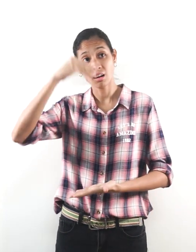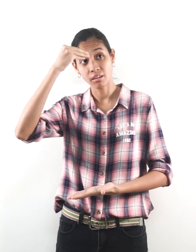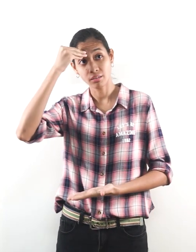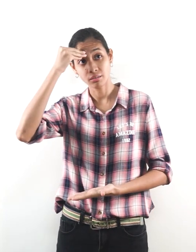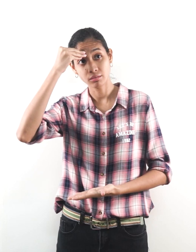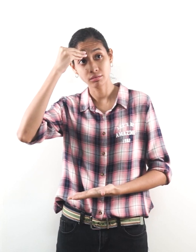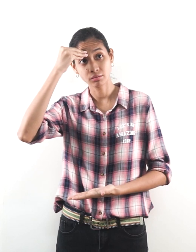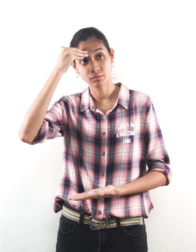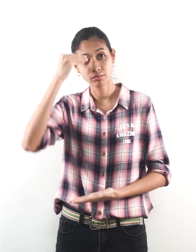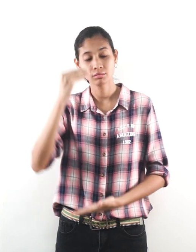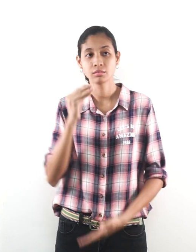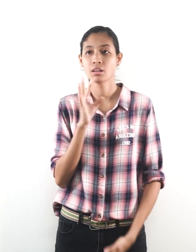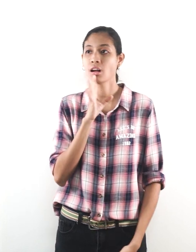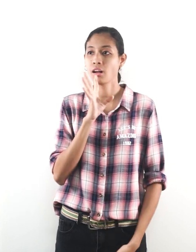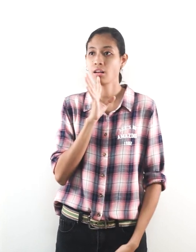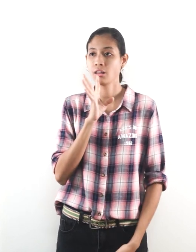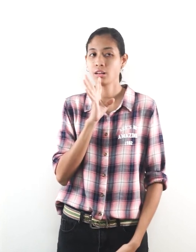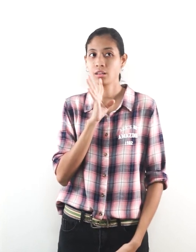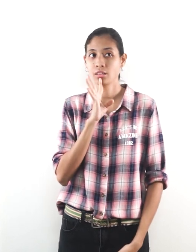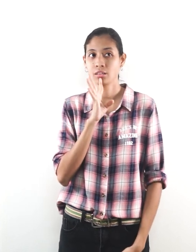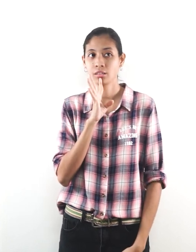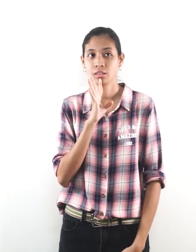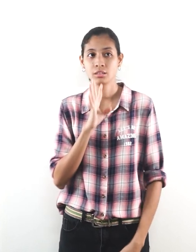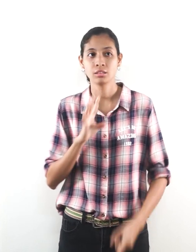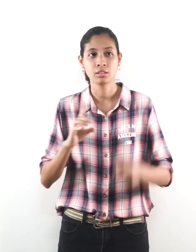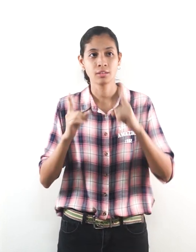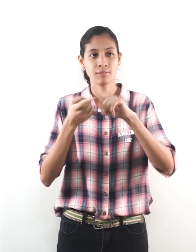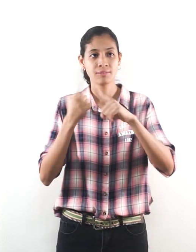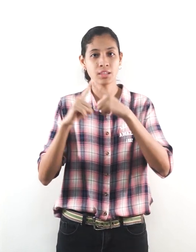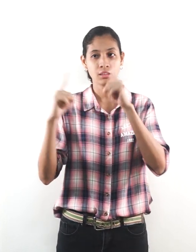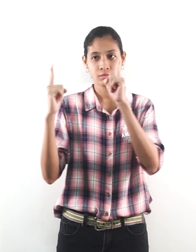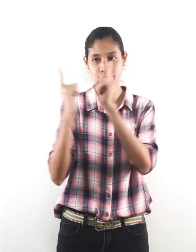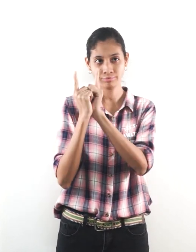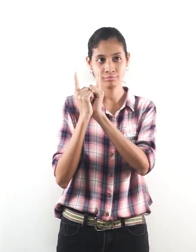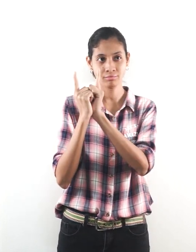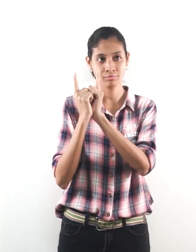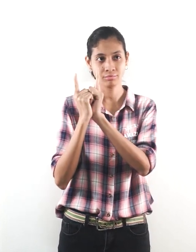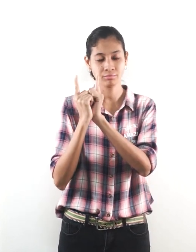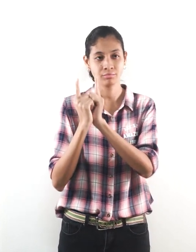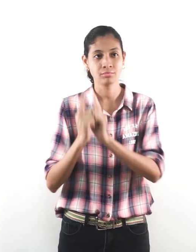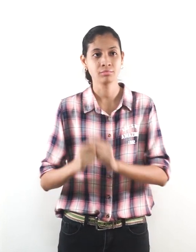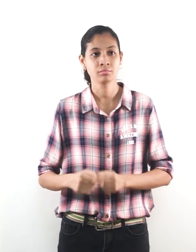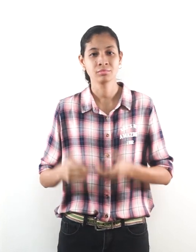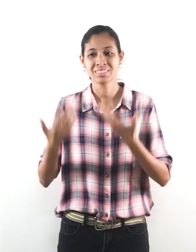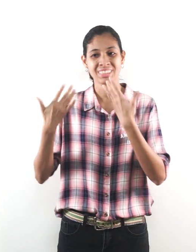Learn, Speak, Friends to Meet, Leave Me.